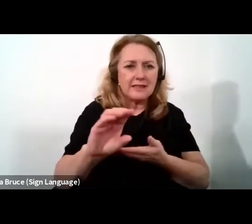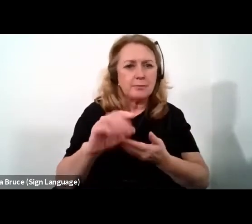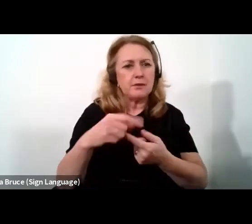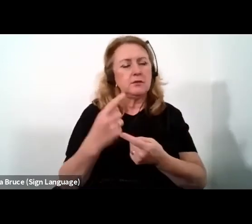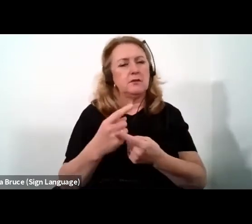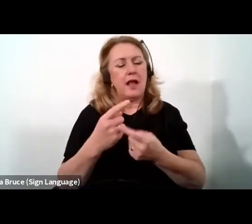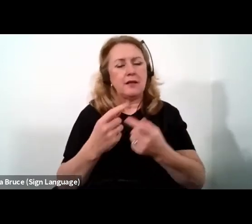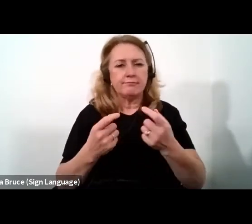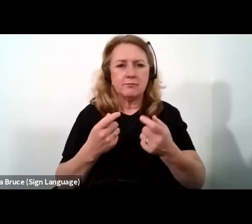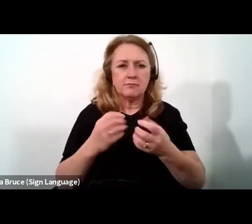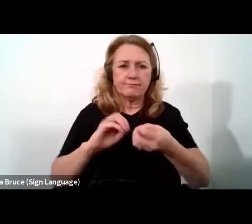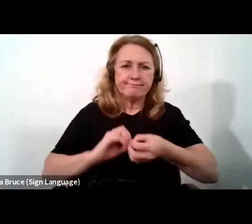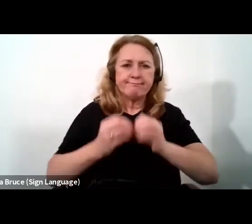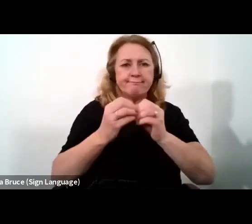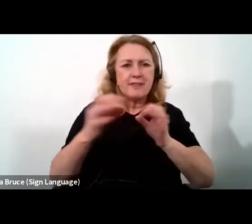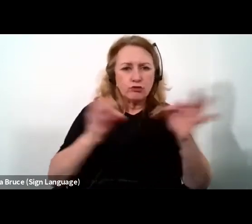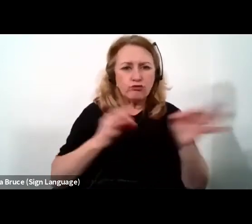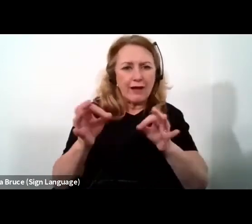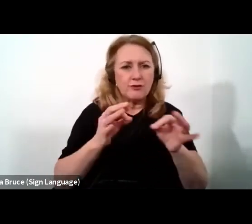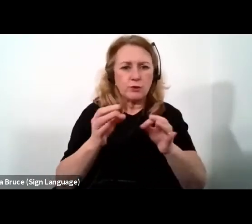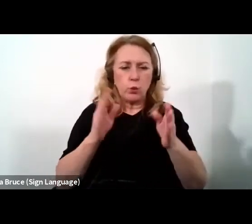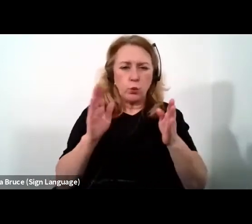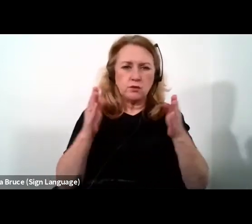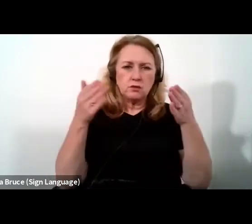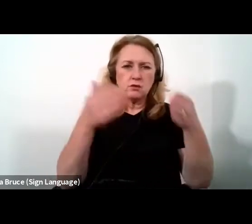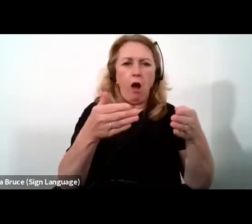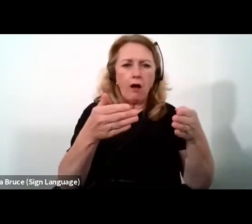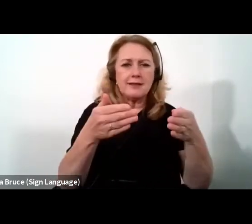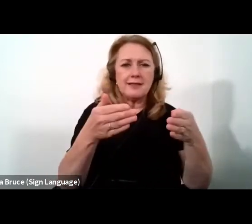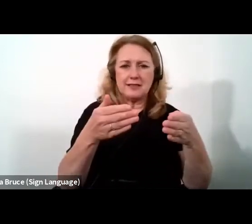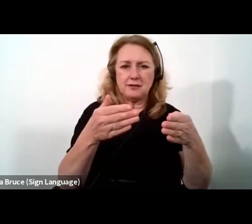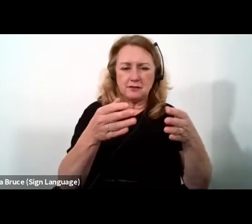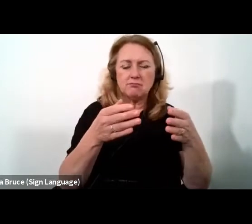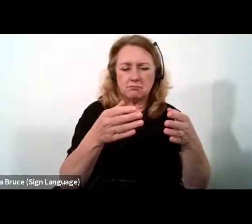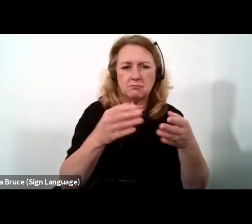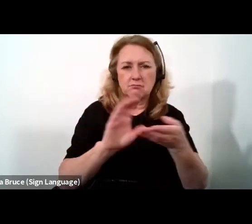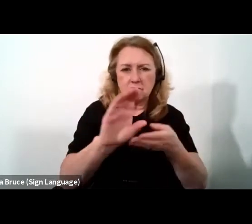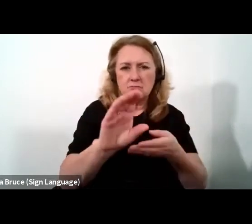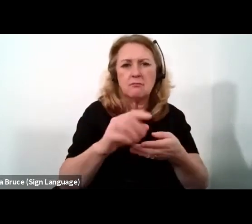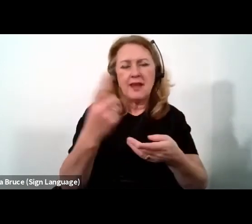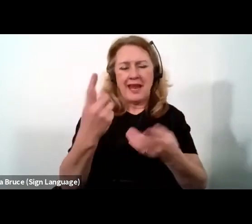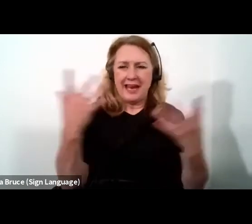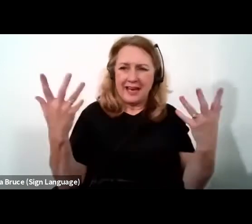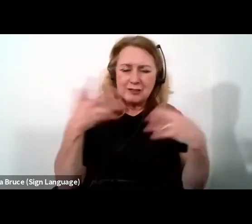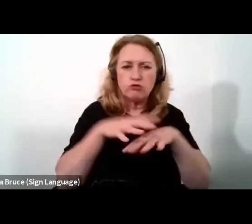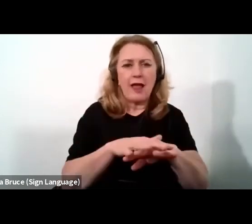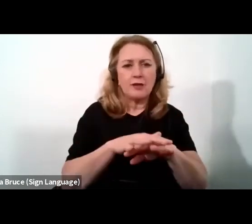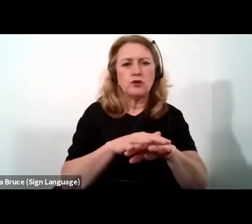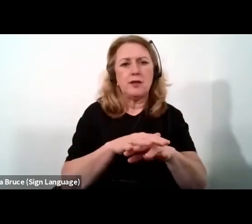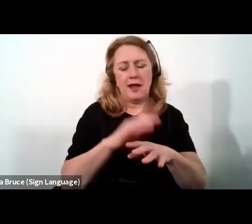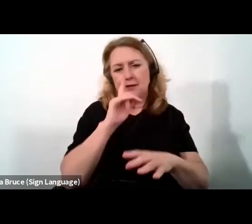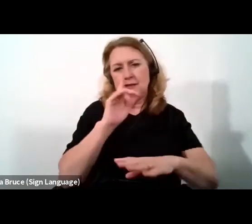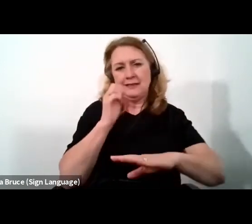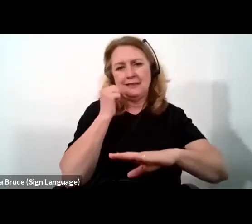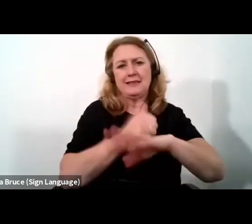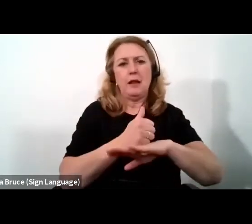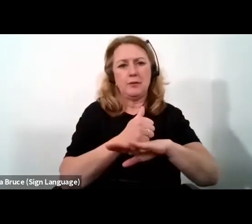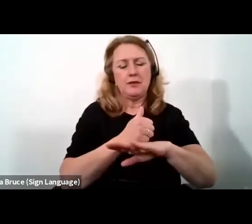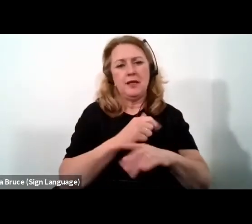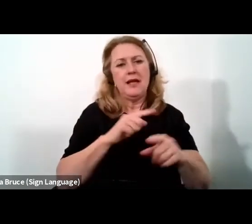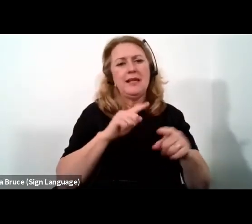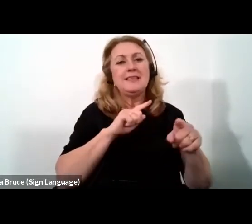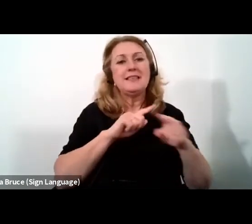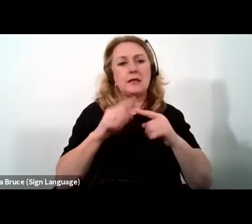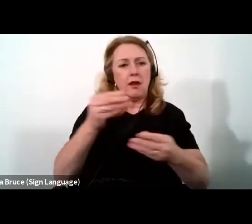strategies that involve targeted investment in infrastructure, improve regional integration, and the establishment of a special